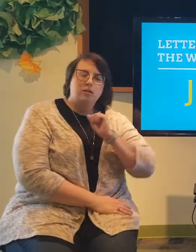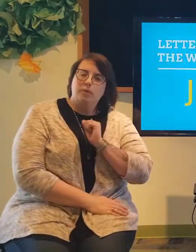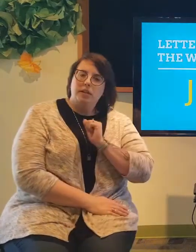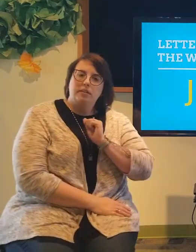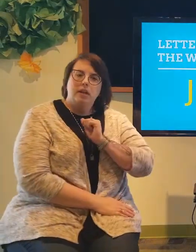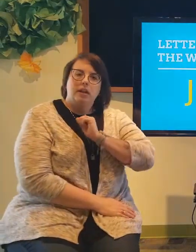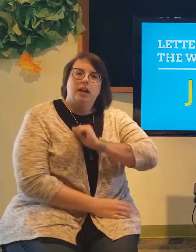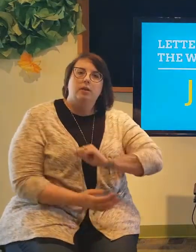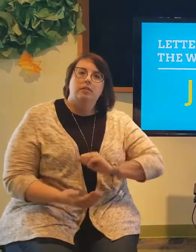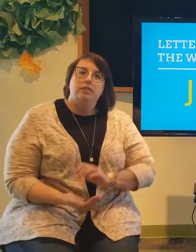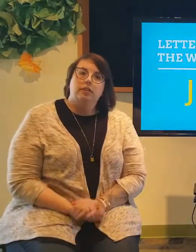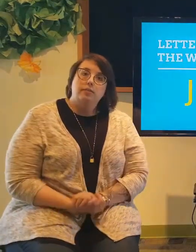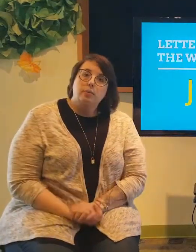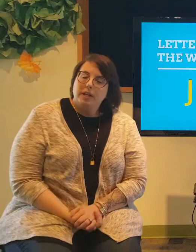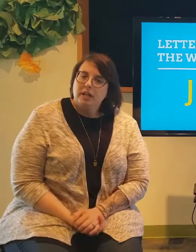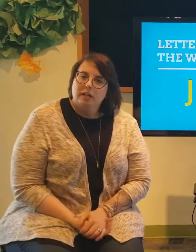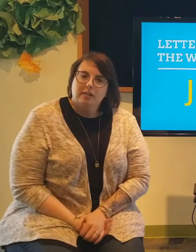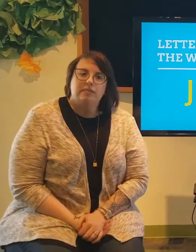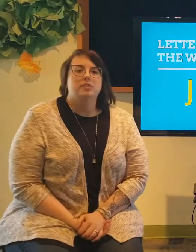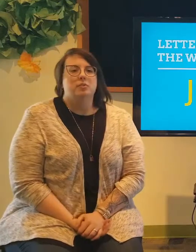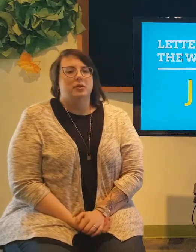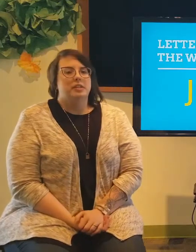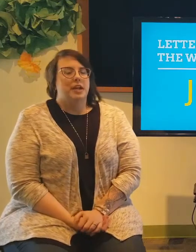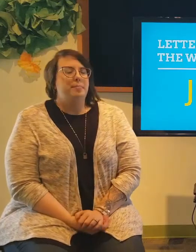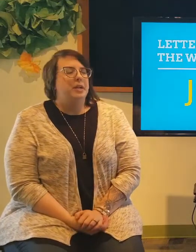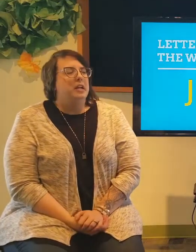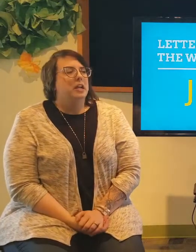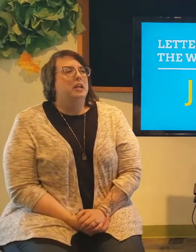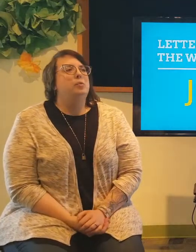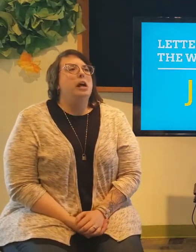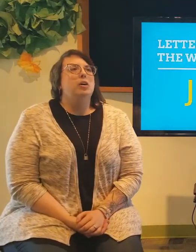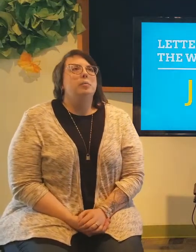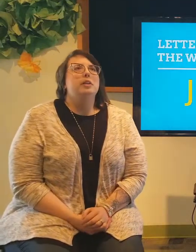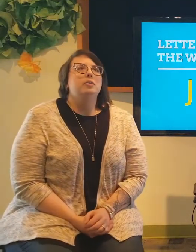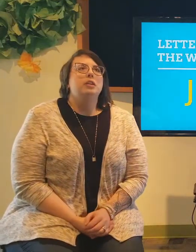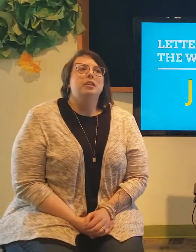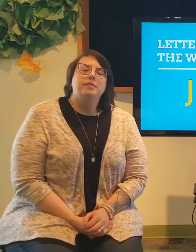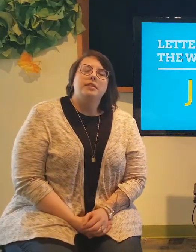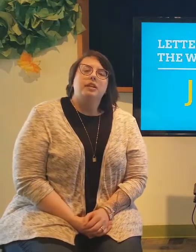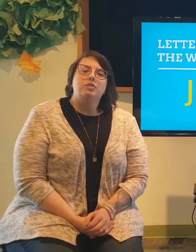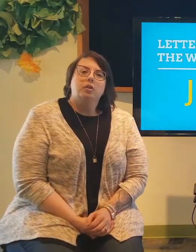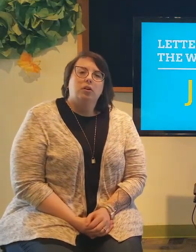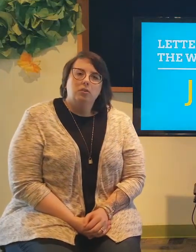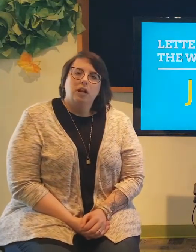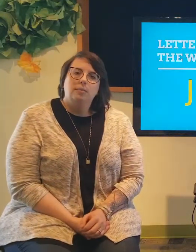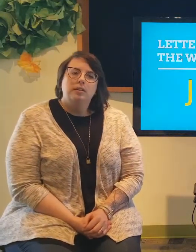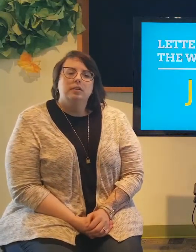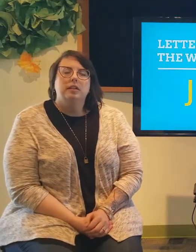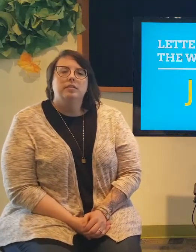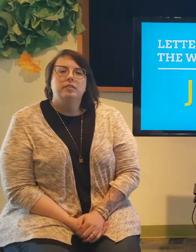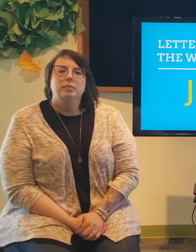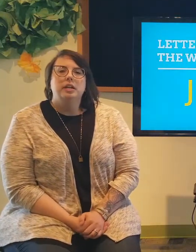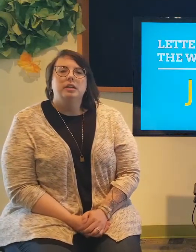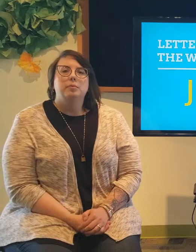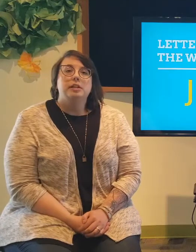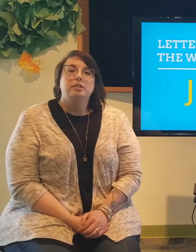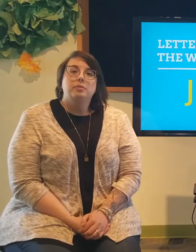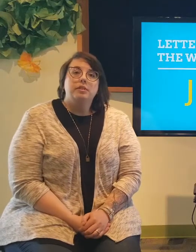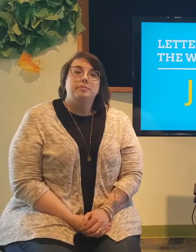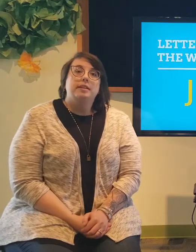with our letter of the week in infant storytime. And while we know that infants can't do a whole lot with the letter of the week. We like to at least make